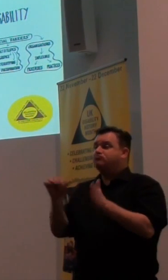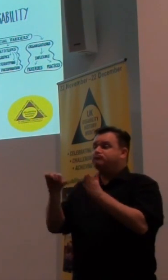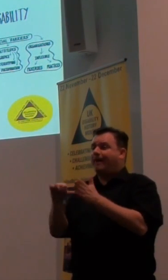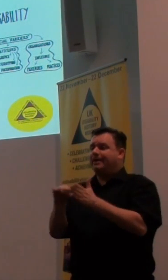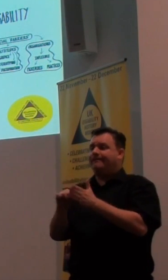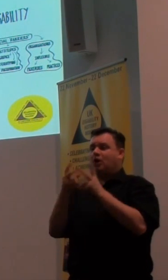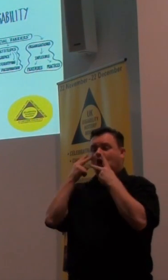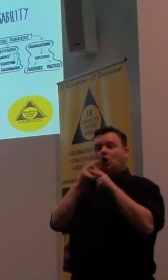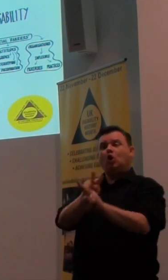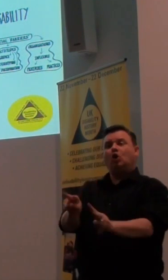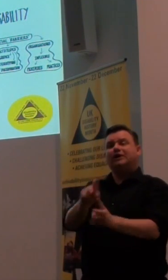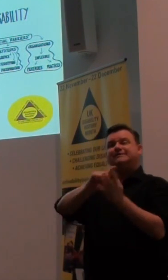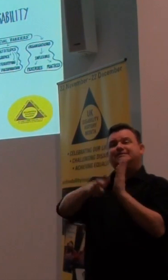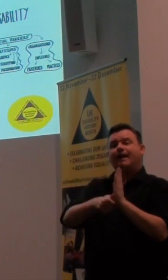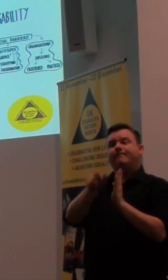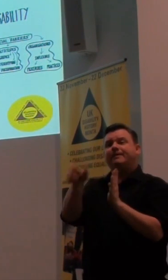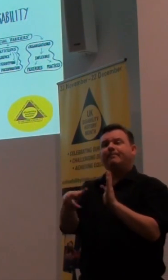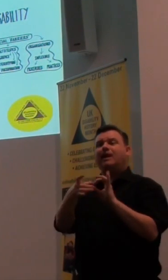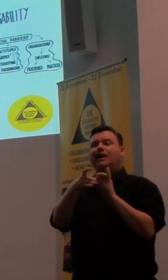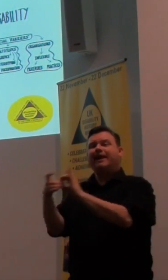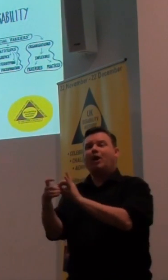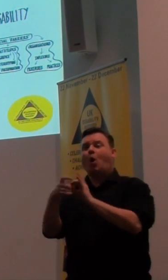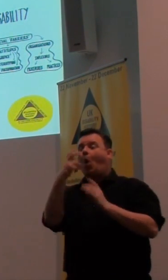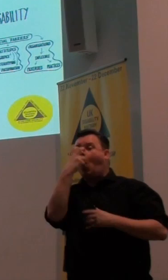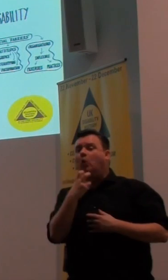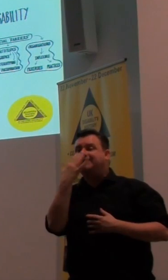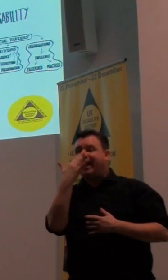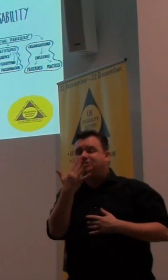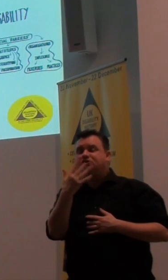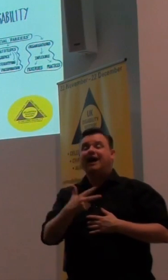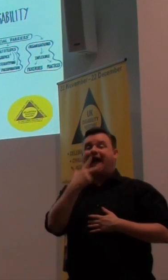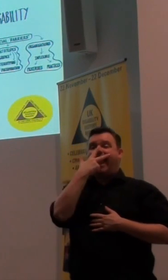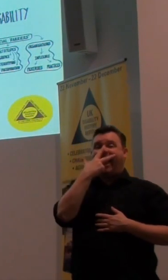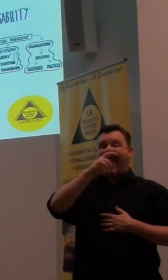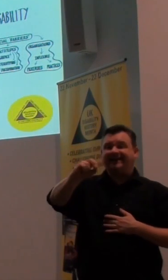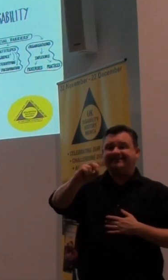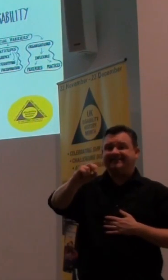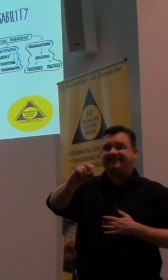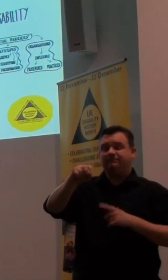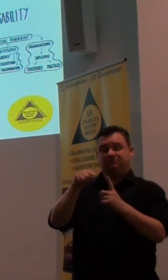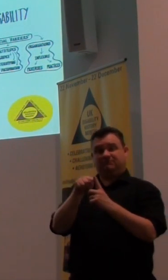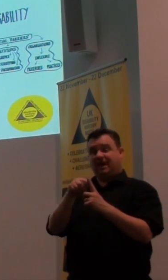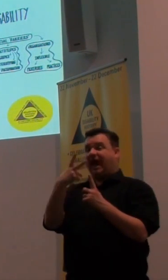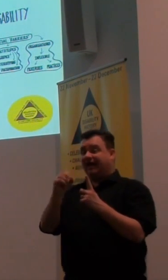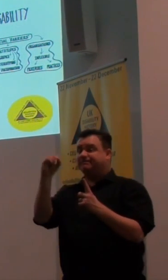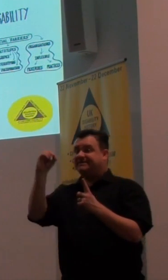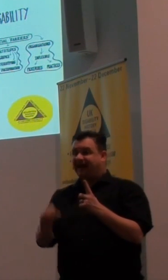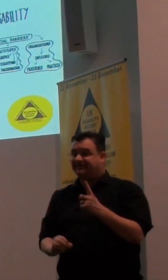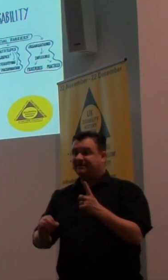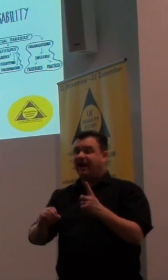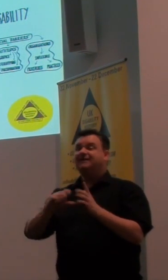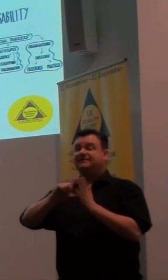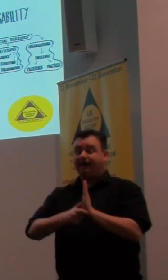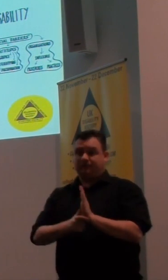disabled people and old age. Actually, at 80, 80% of our population are disabled people. Do they get disabled people's rights? No